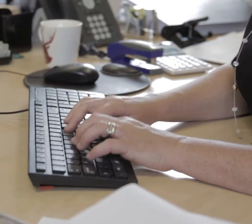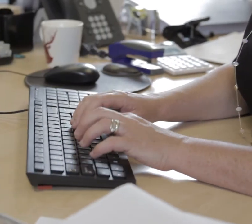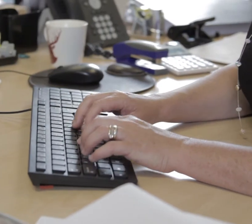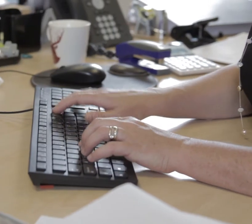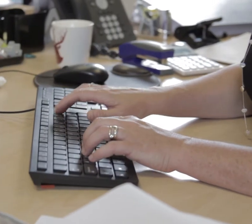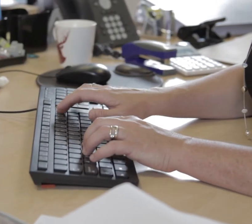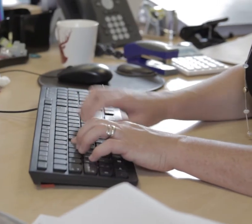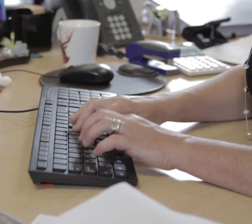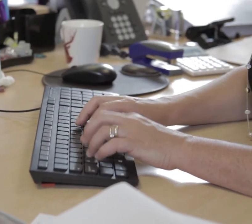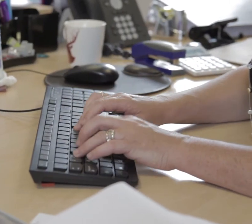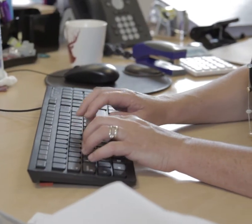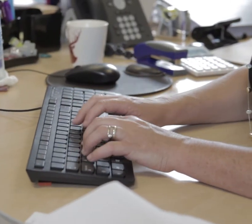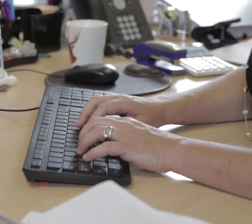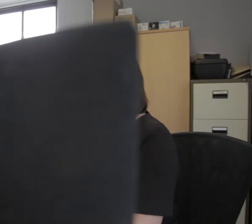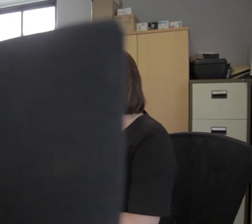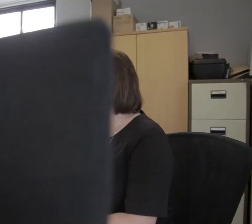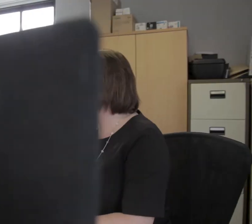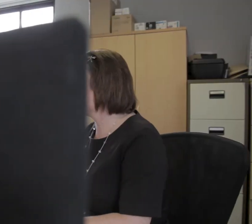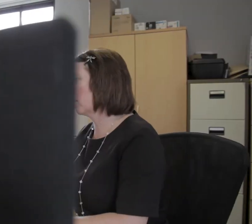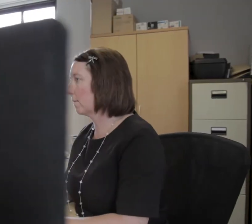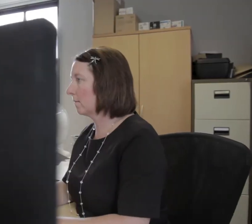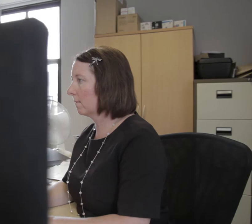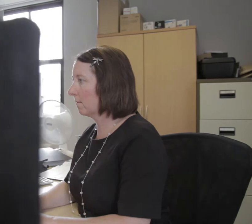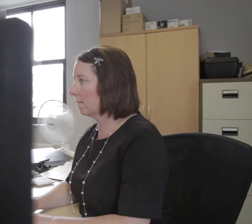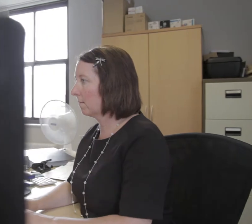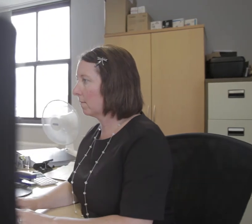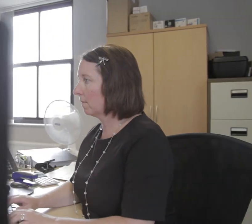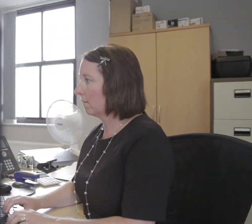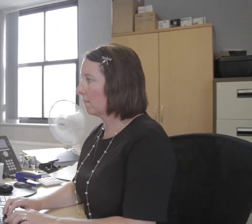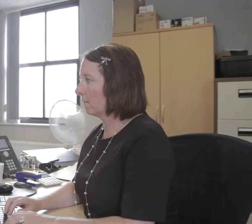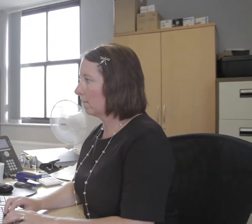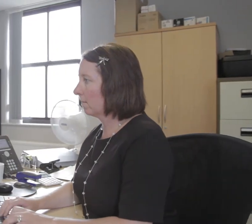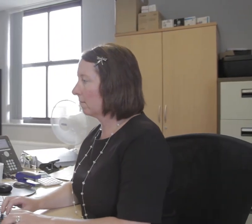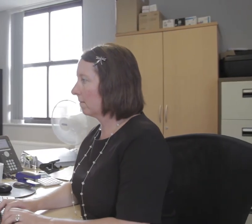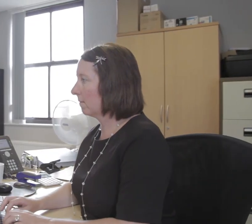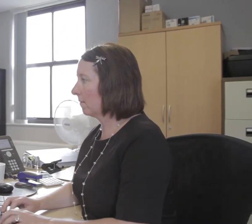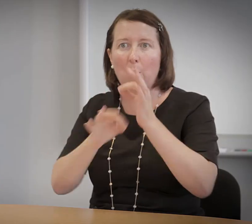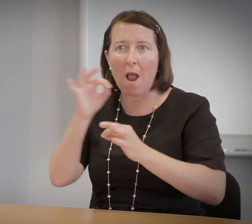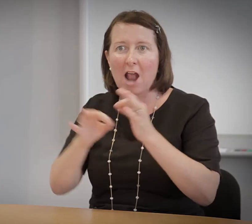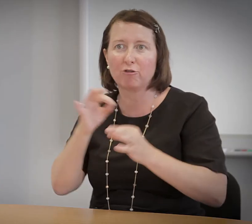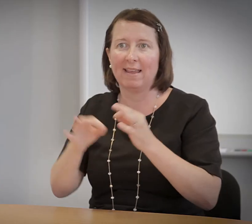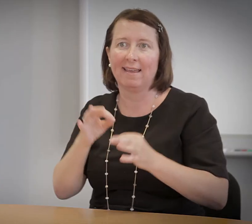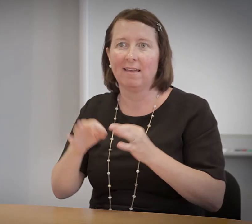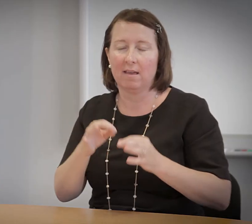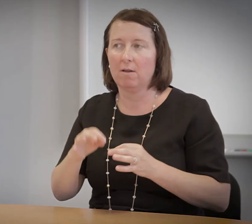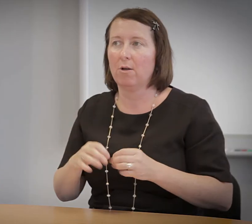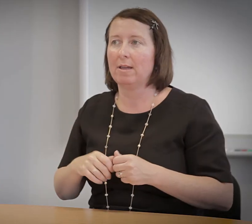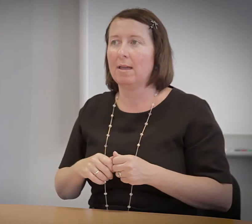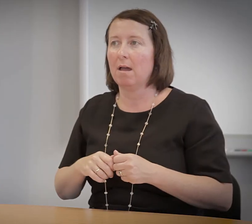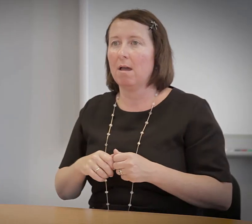one thing that's crucial to her role is customer service and administration because most of the time it's been her answering the telephone calls and taking